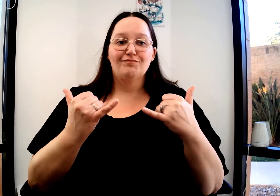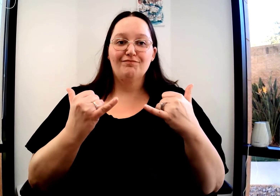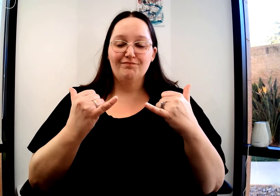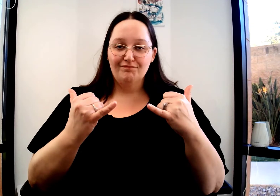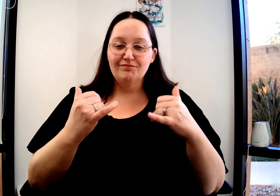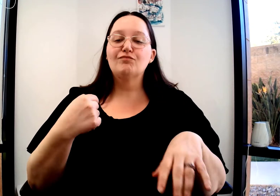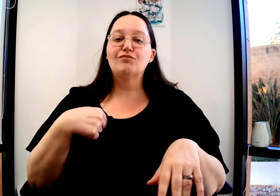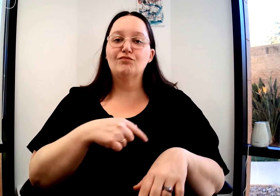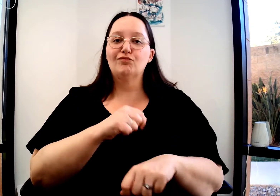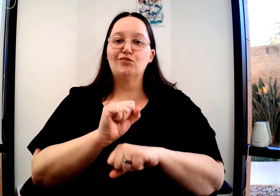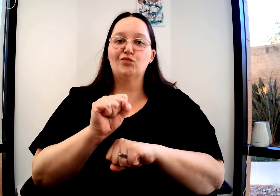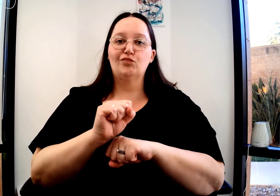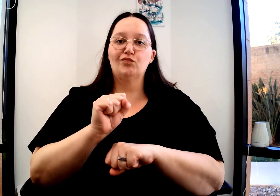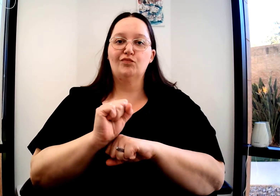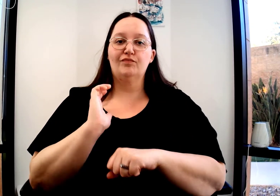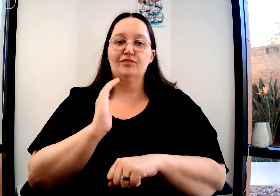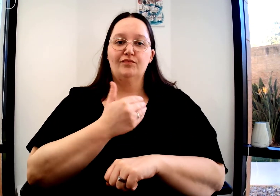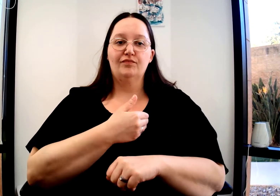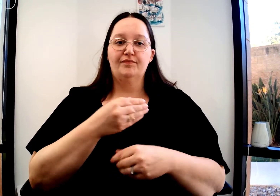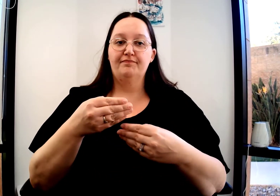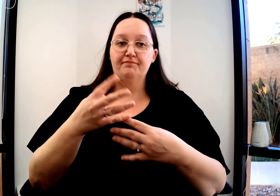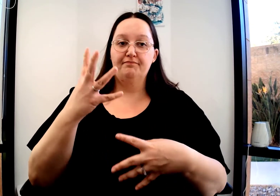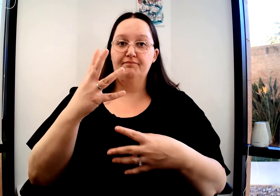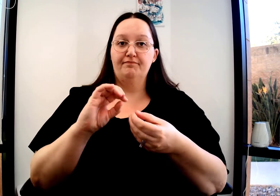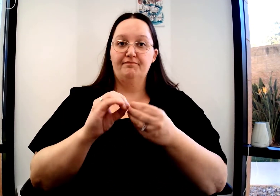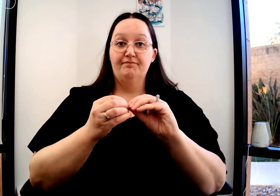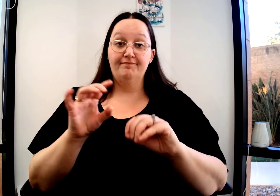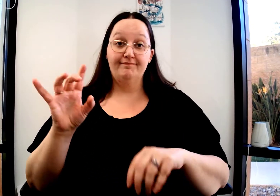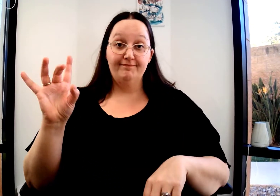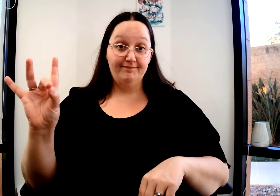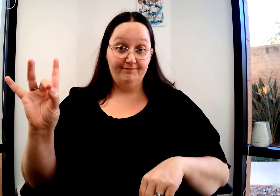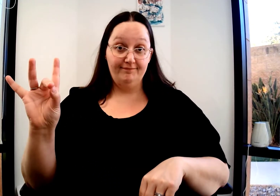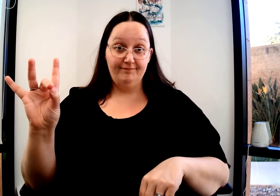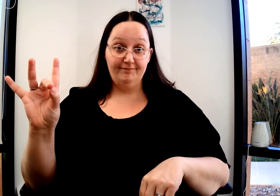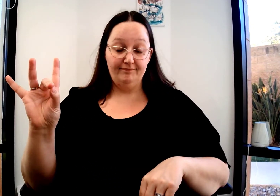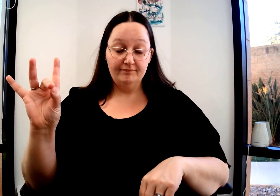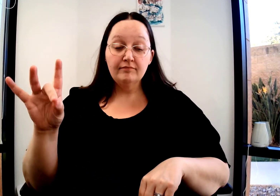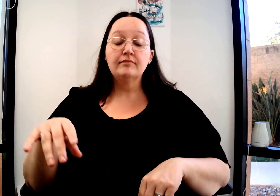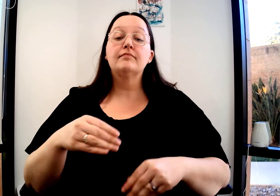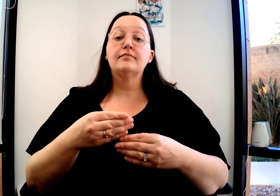All right, hello. Right now what we're going to be doing is we're going to be working on our list number eight.